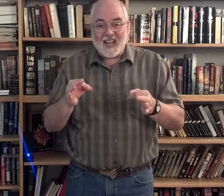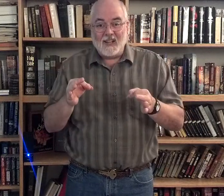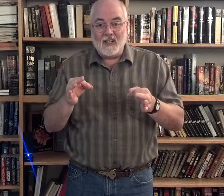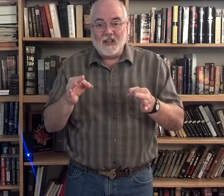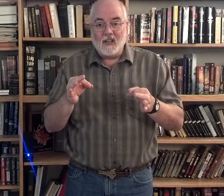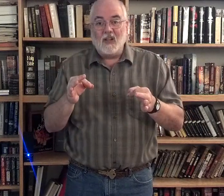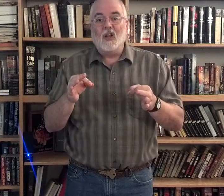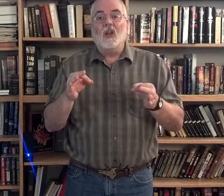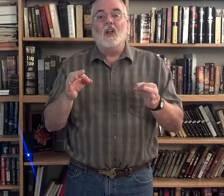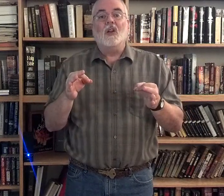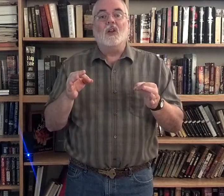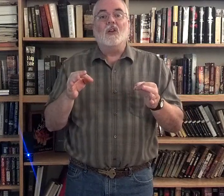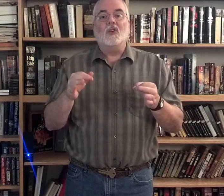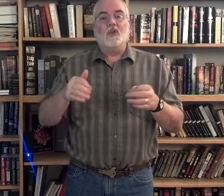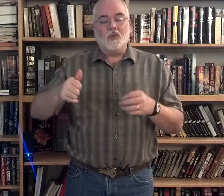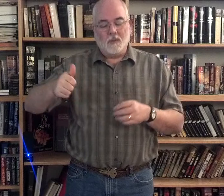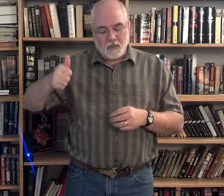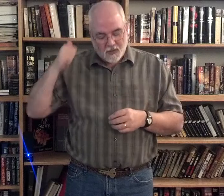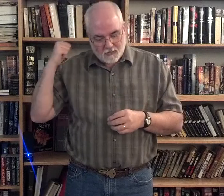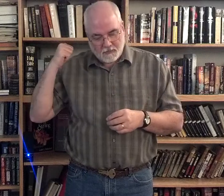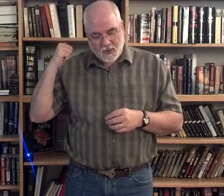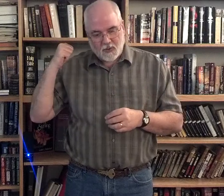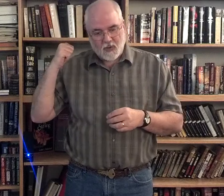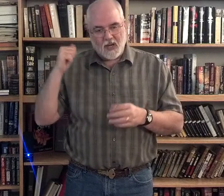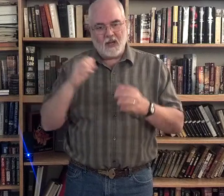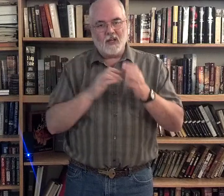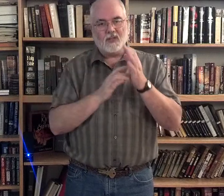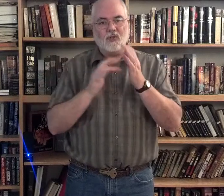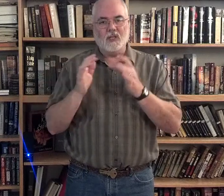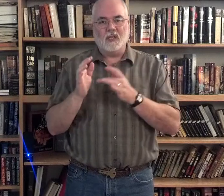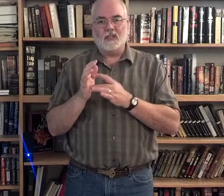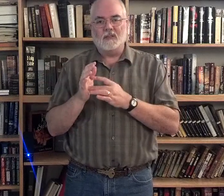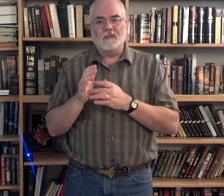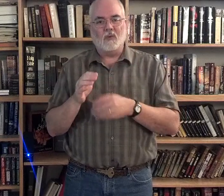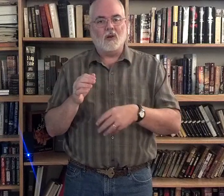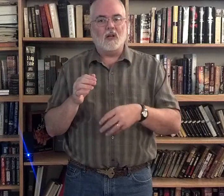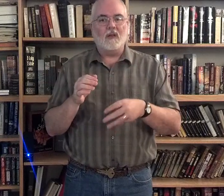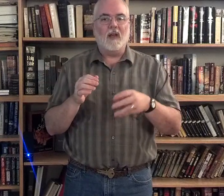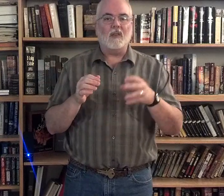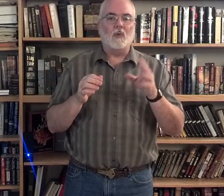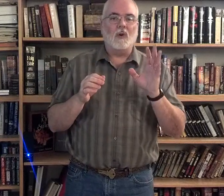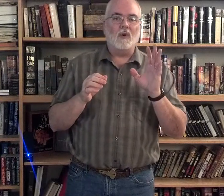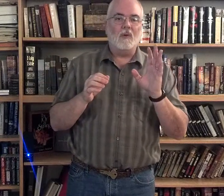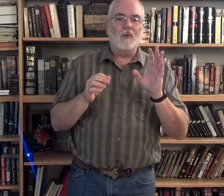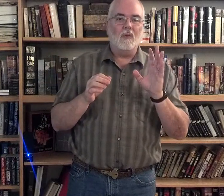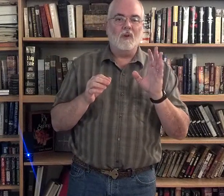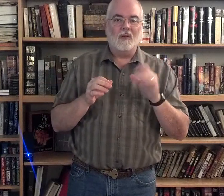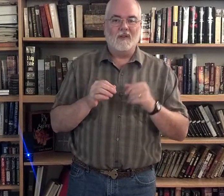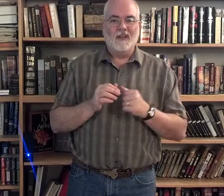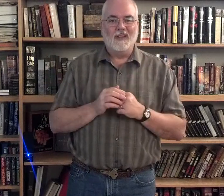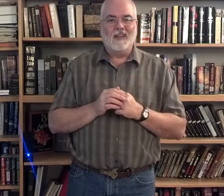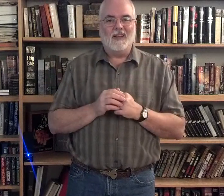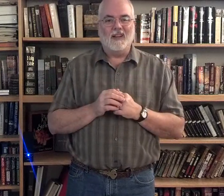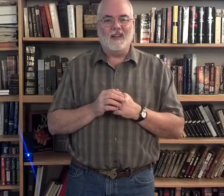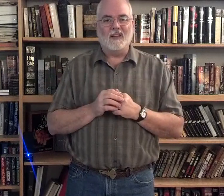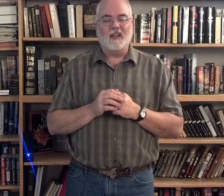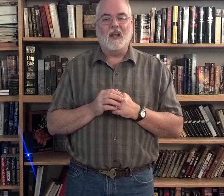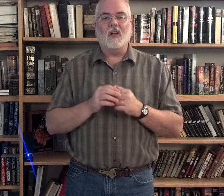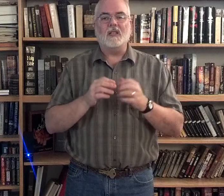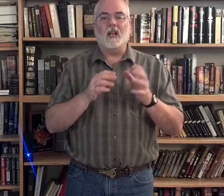Decide to betray Jesus. We're going to leave out the word to. Okay. So, let's